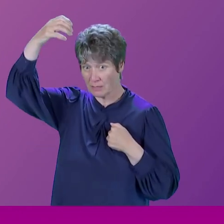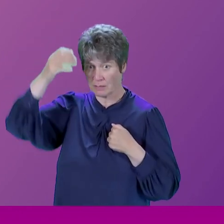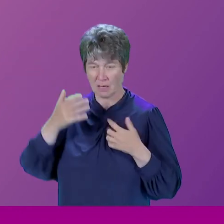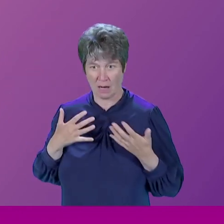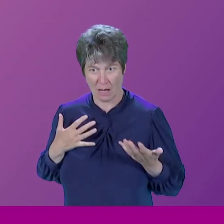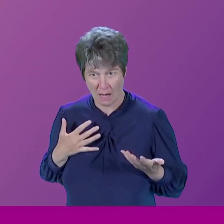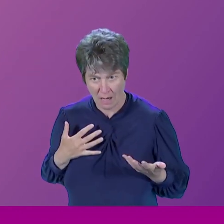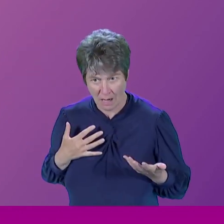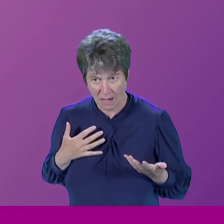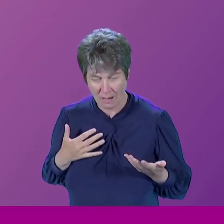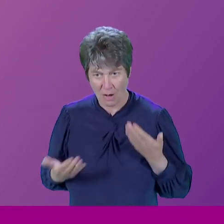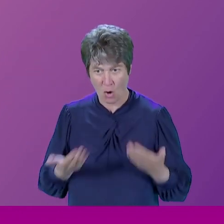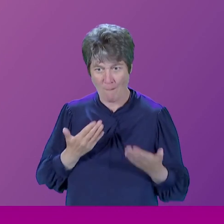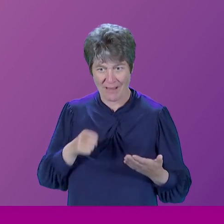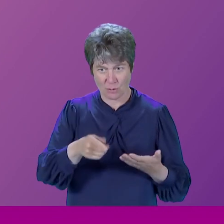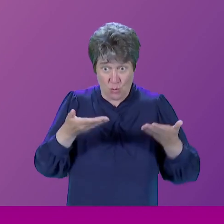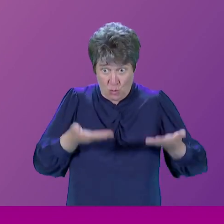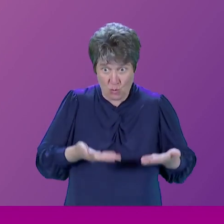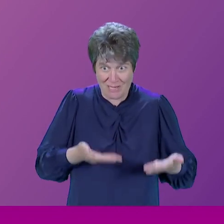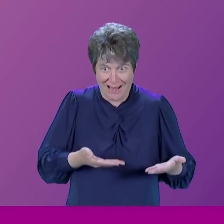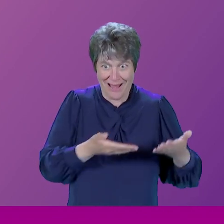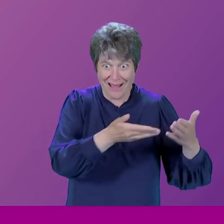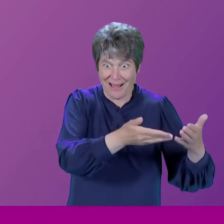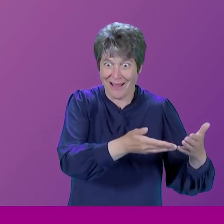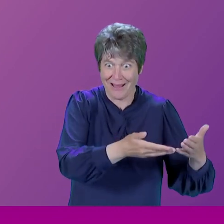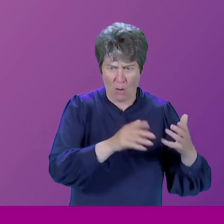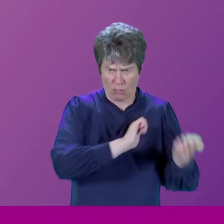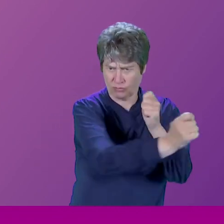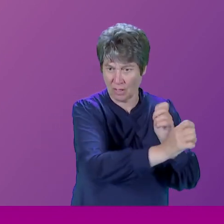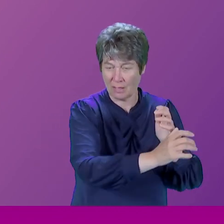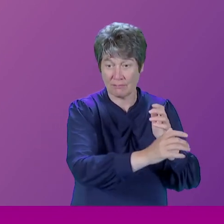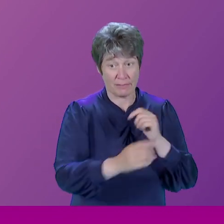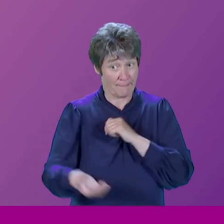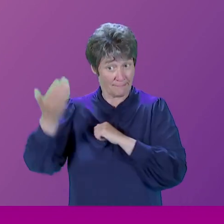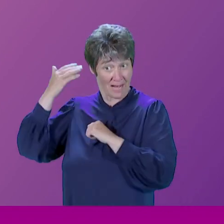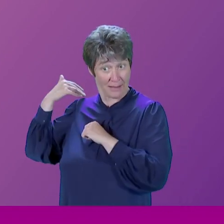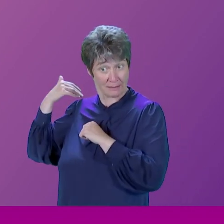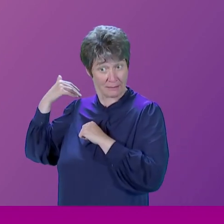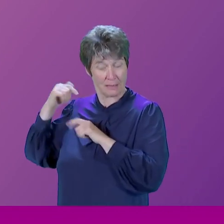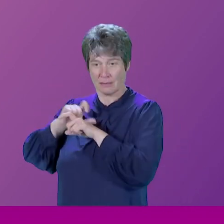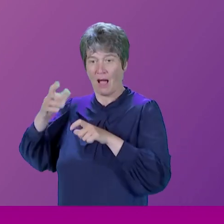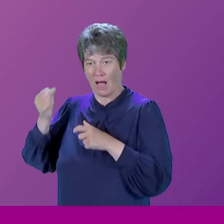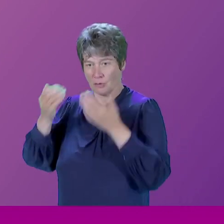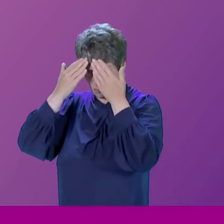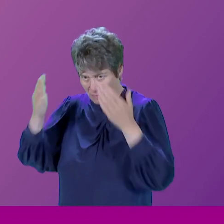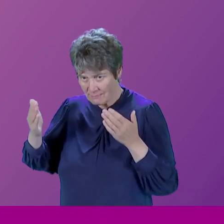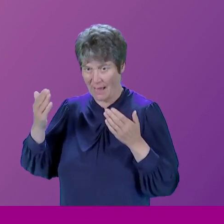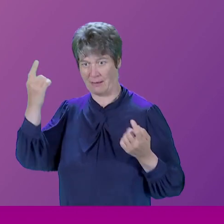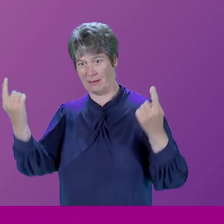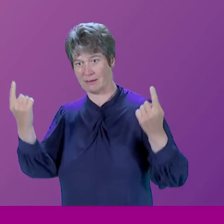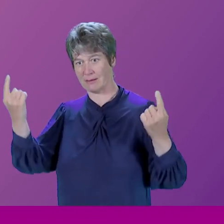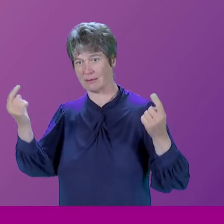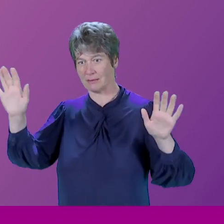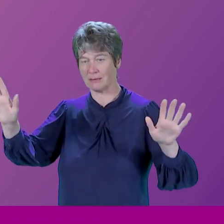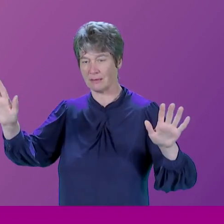from today? But that was the respect that was held in those days. So I think, I think quite a lot has